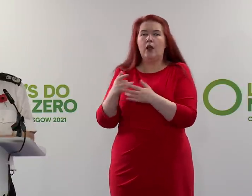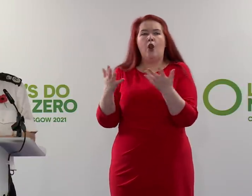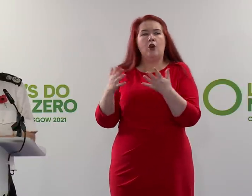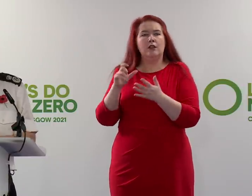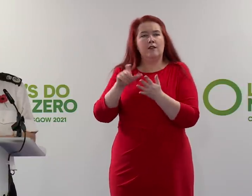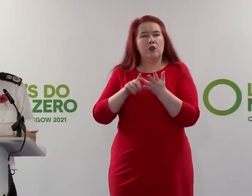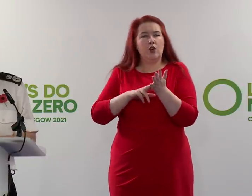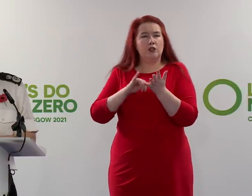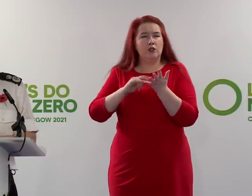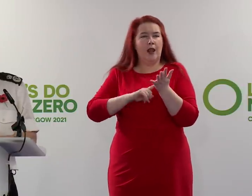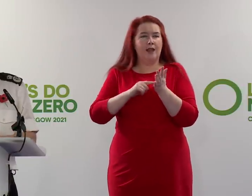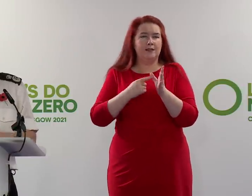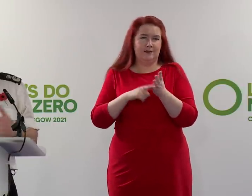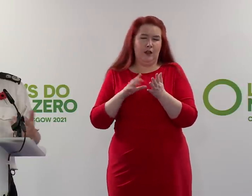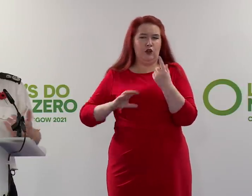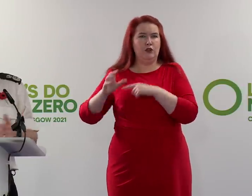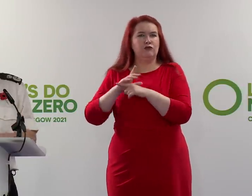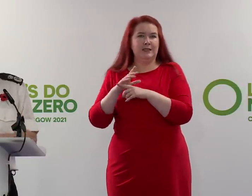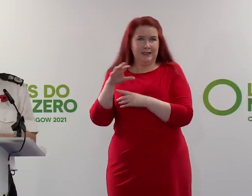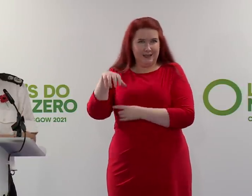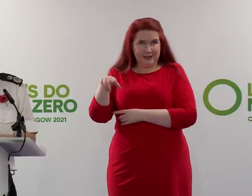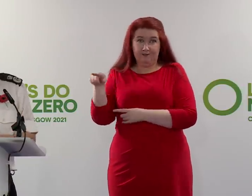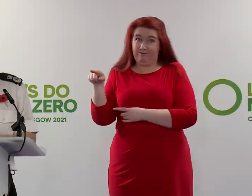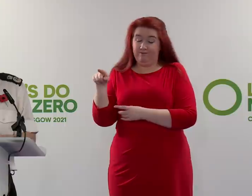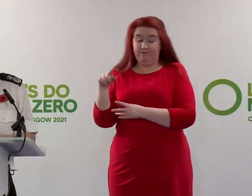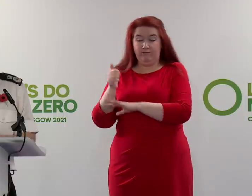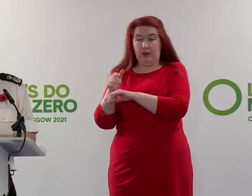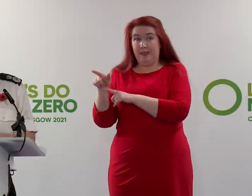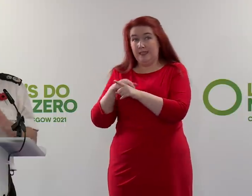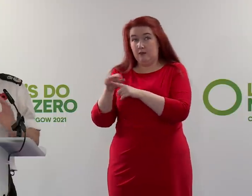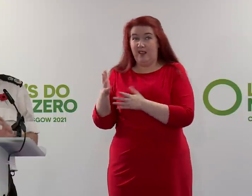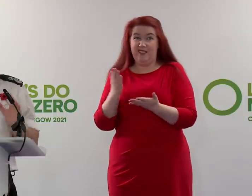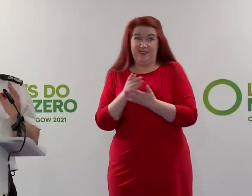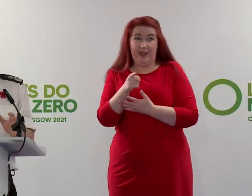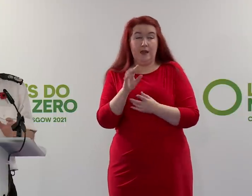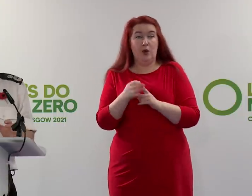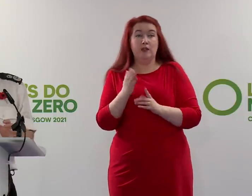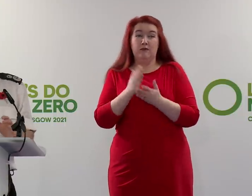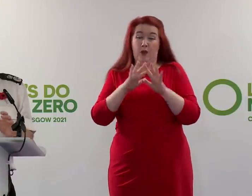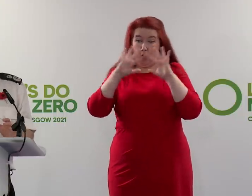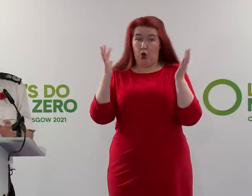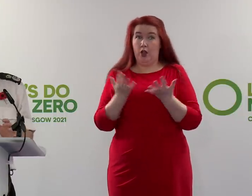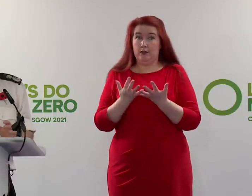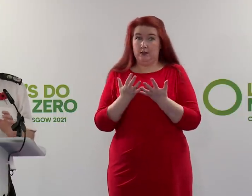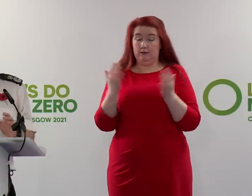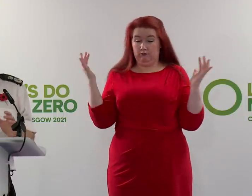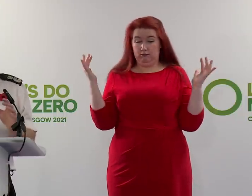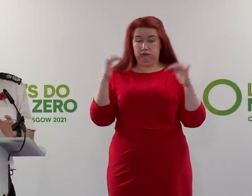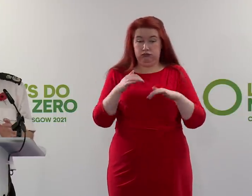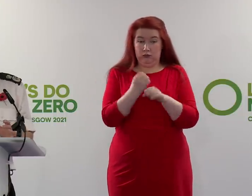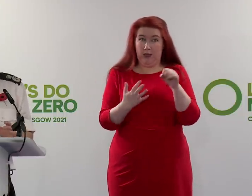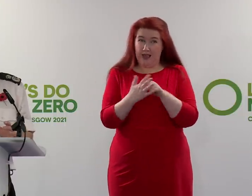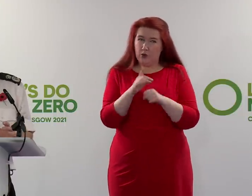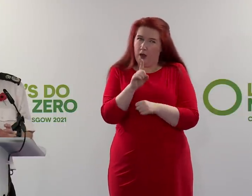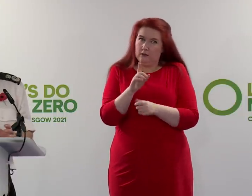are based in Edinburgh as well. For exactly the point that you make, this is the world coming to Glasgow, but it's